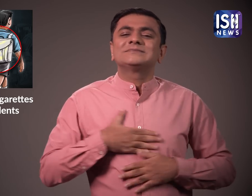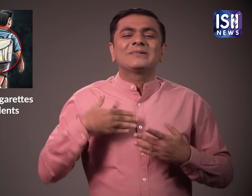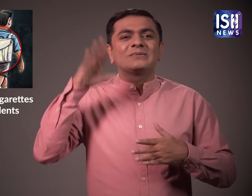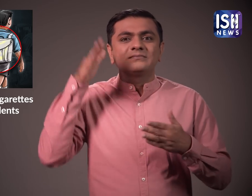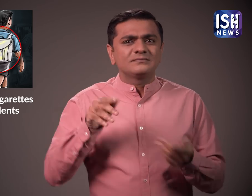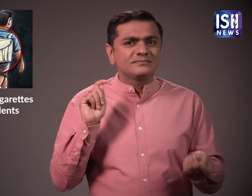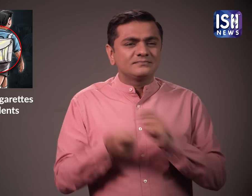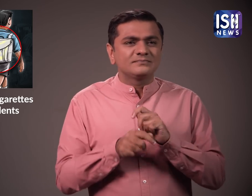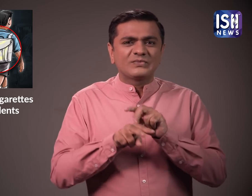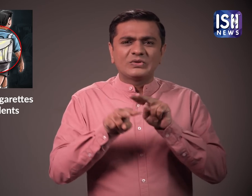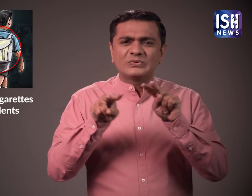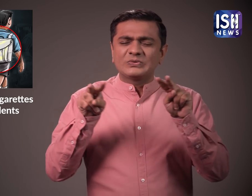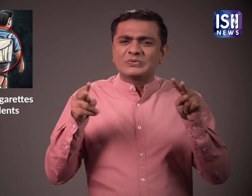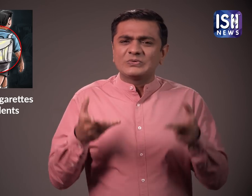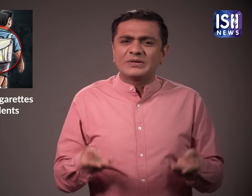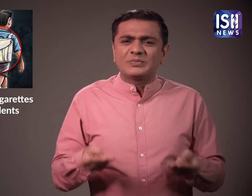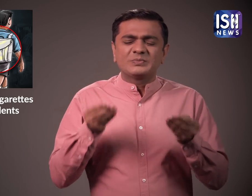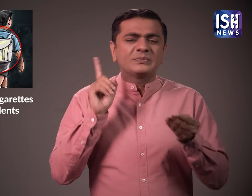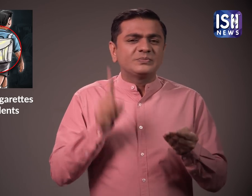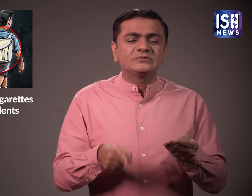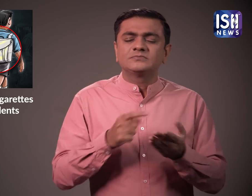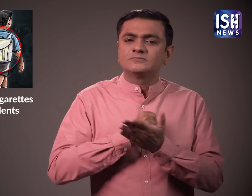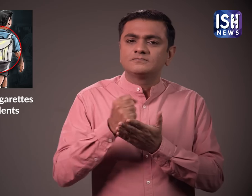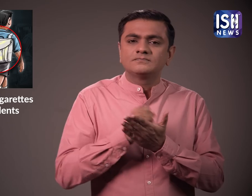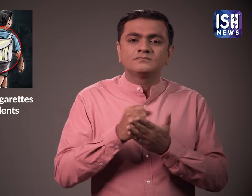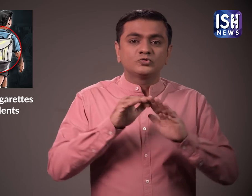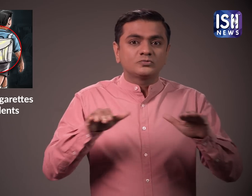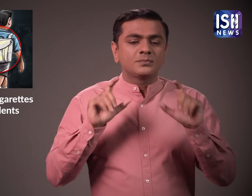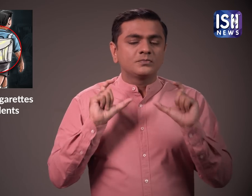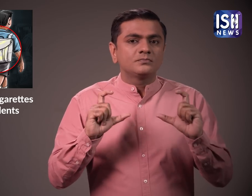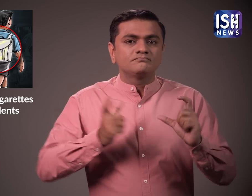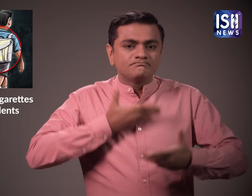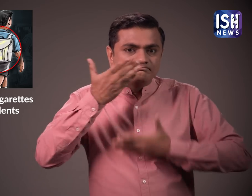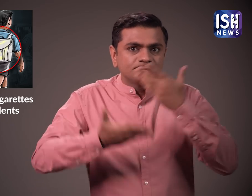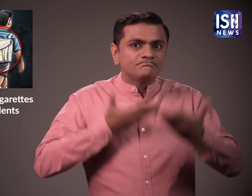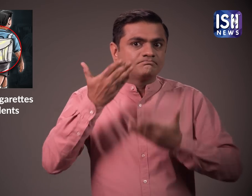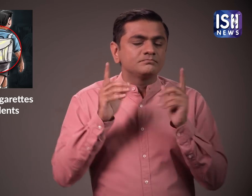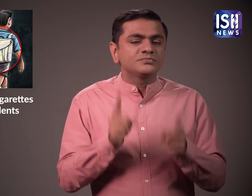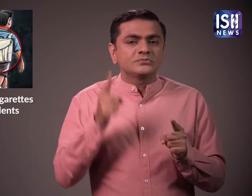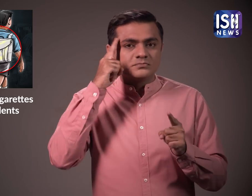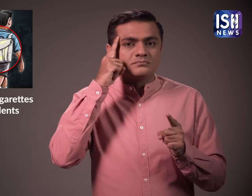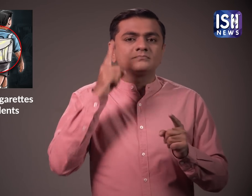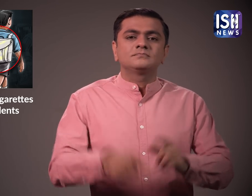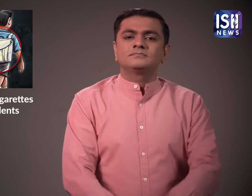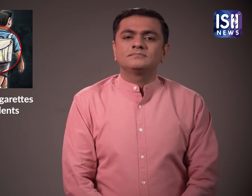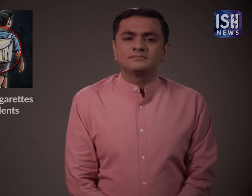Now times have changed so much. Children really need to be carefully counselled. enforcement. of. Let's get started. Deaf people